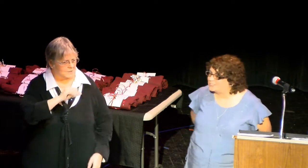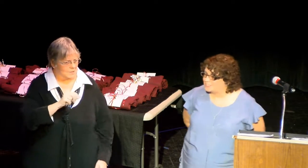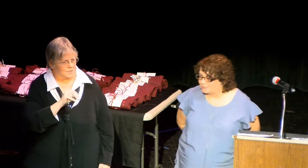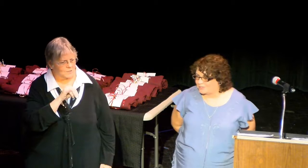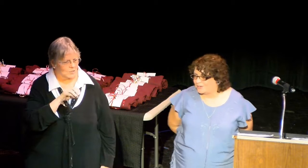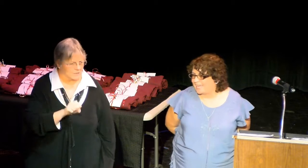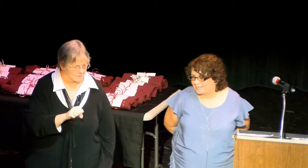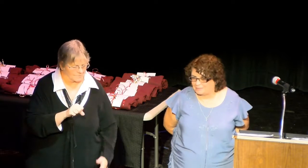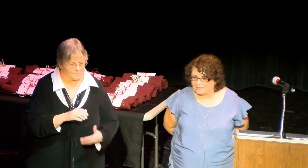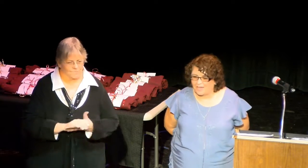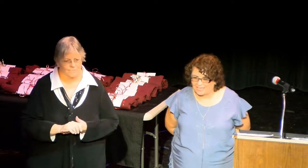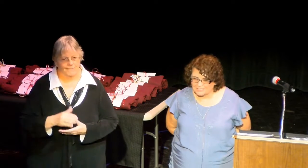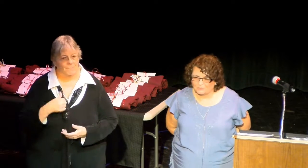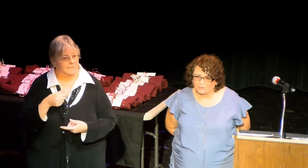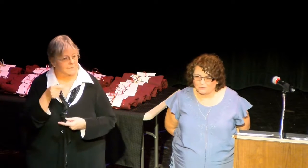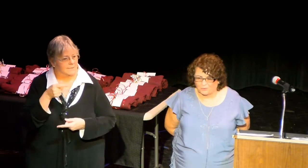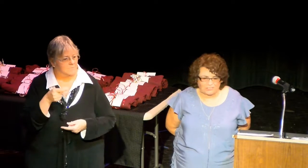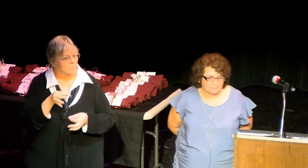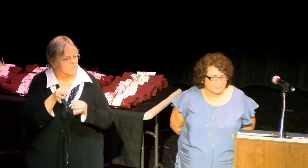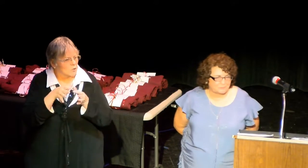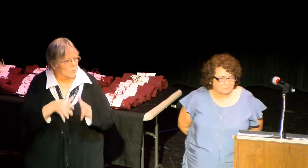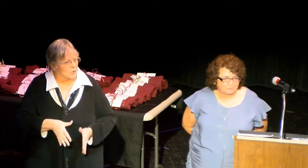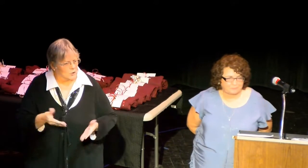been the one-minute interpreter at the Newville High School.